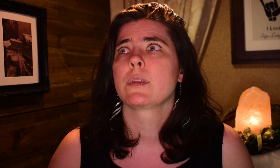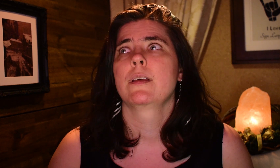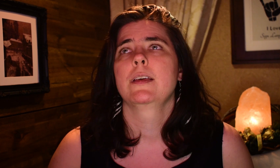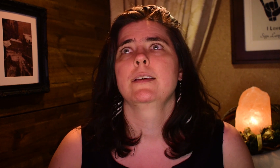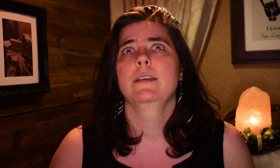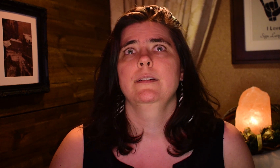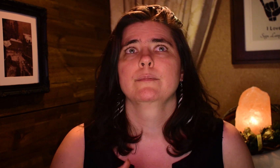them.